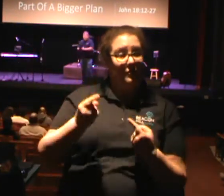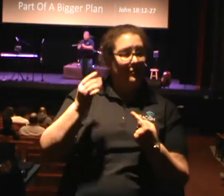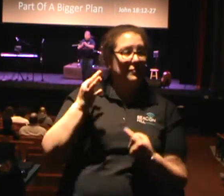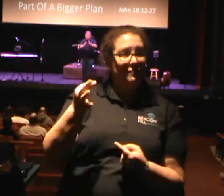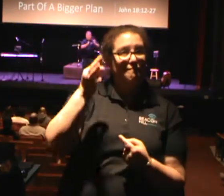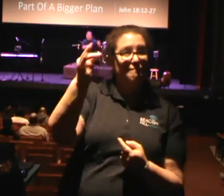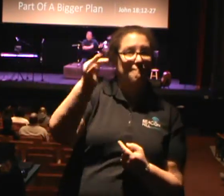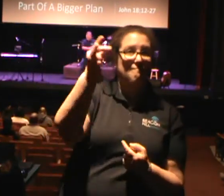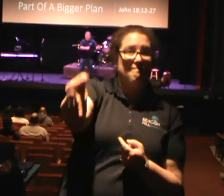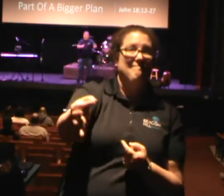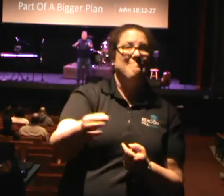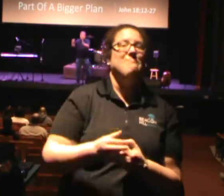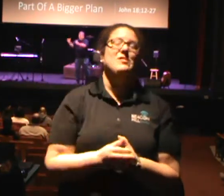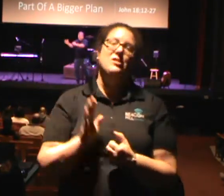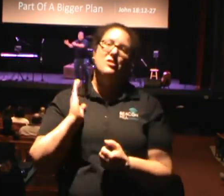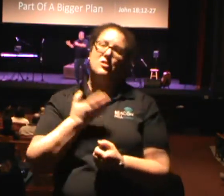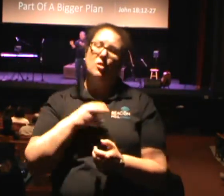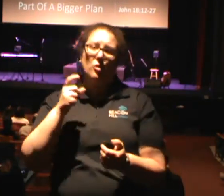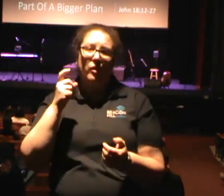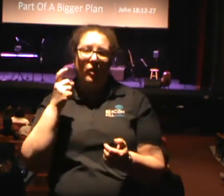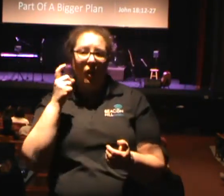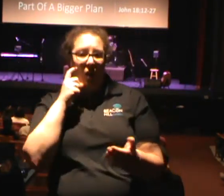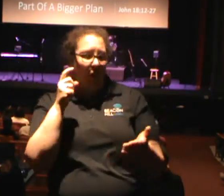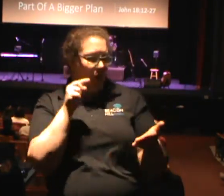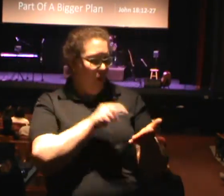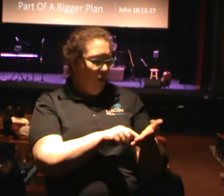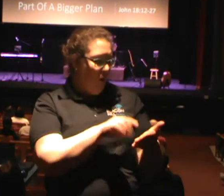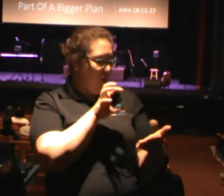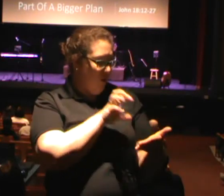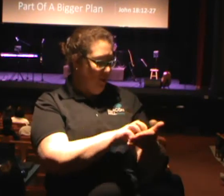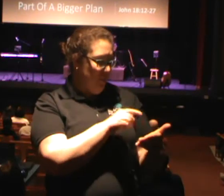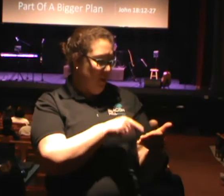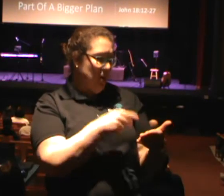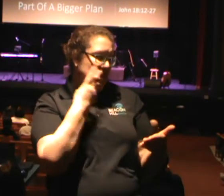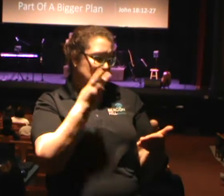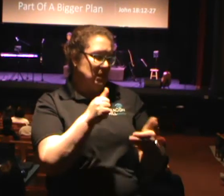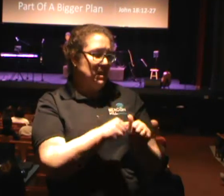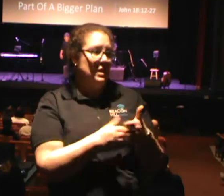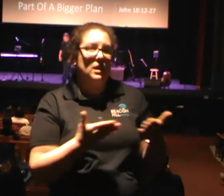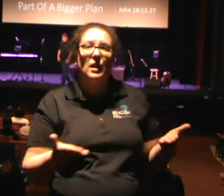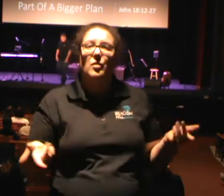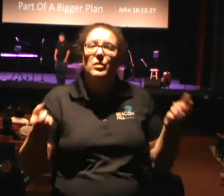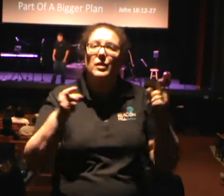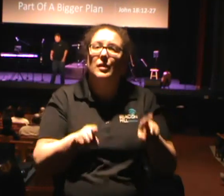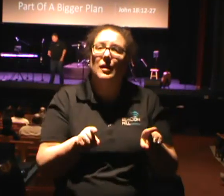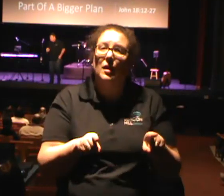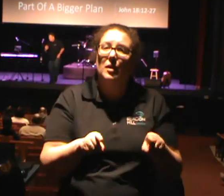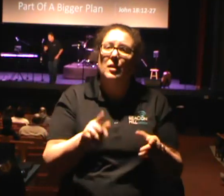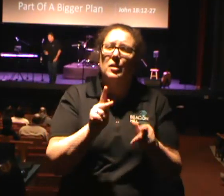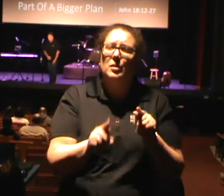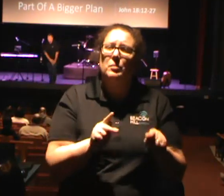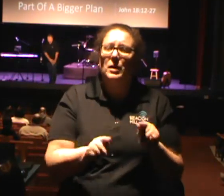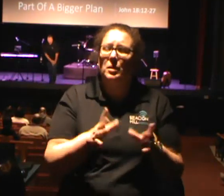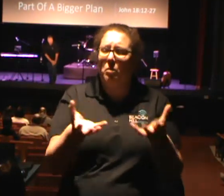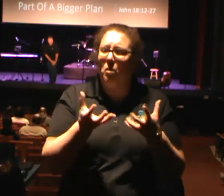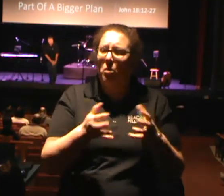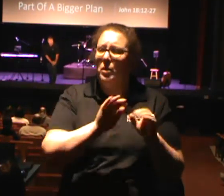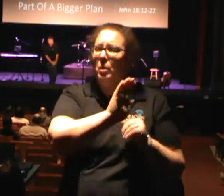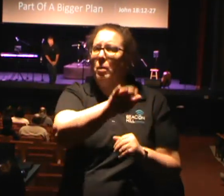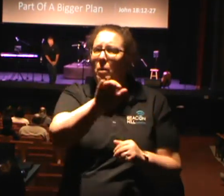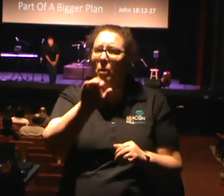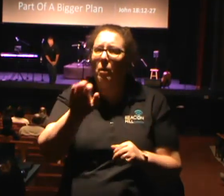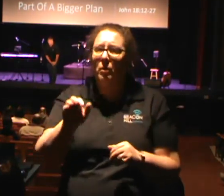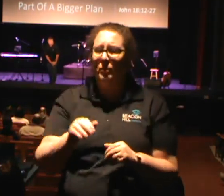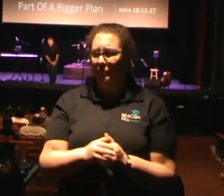coming back. And so we look at this passage and we see everything going on. People want to ask this question to me all the